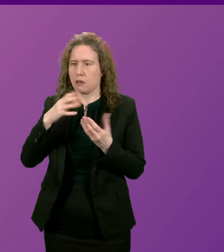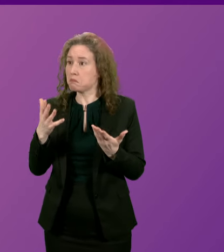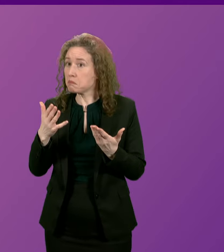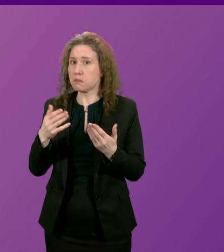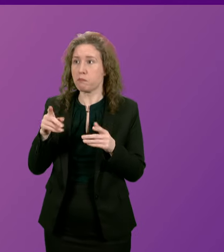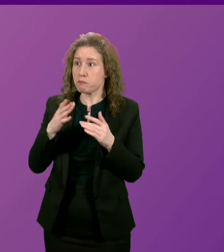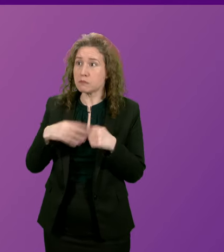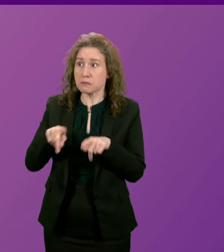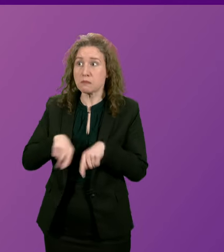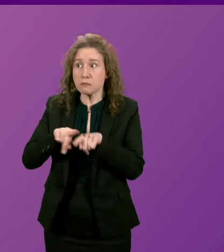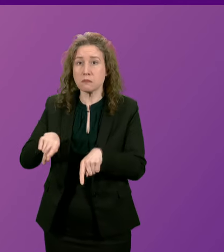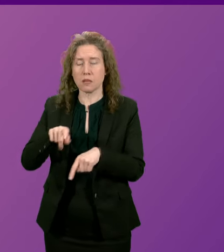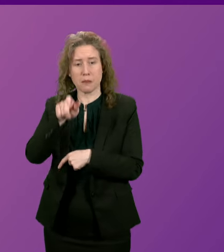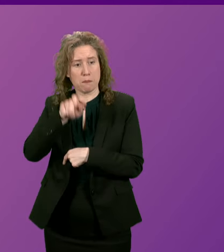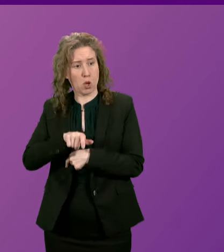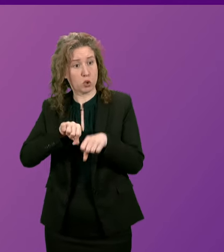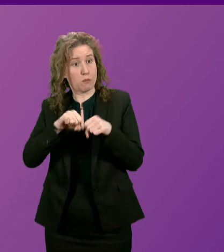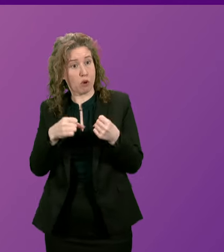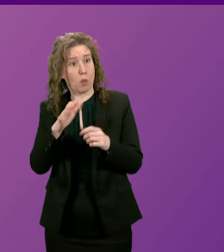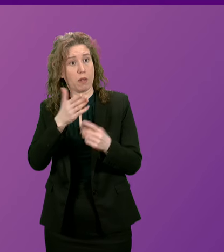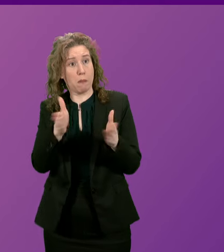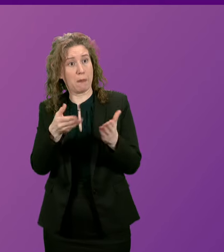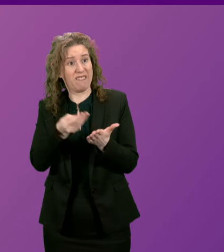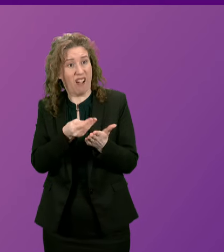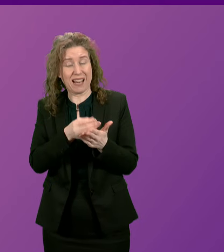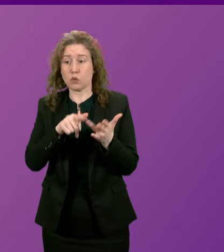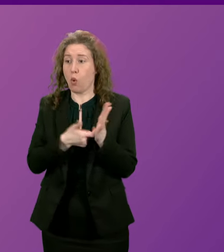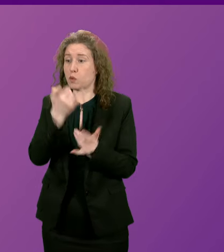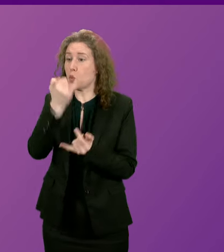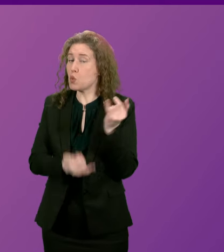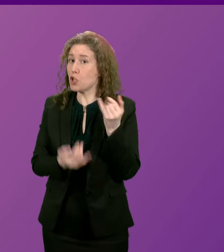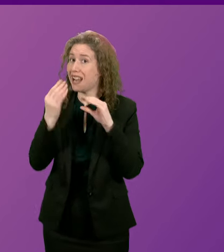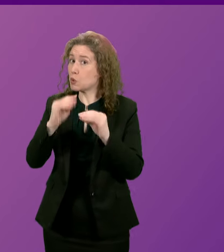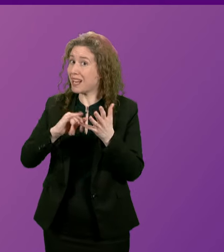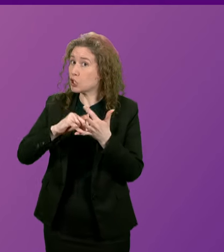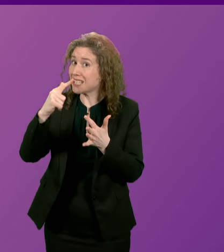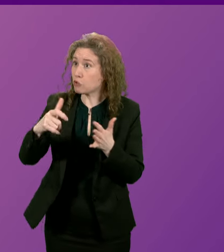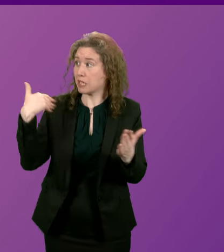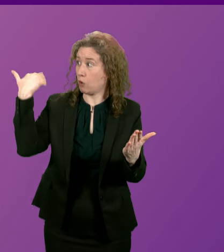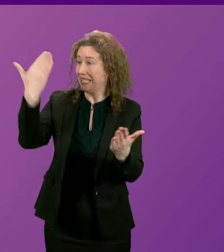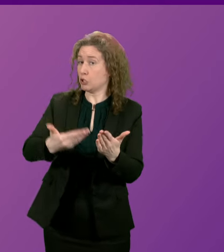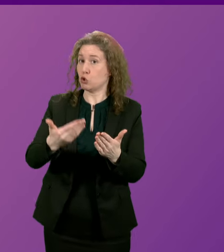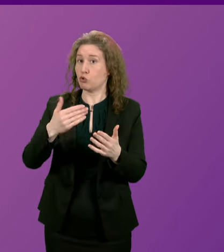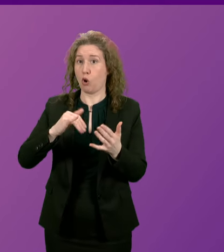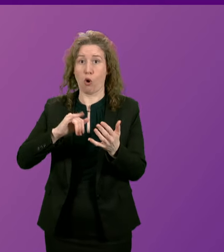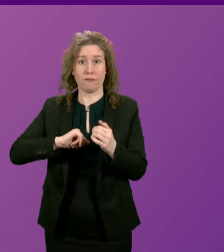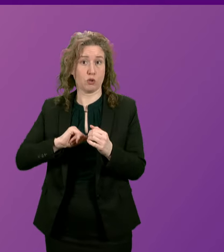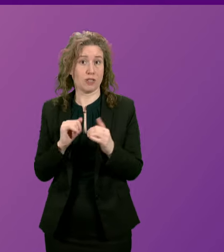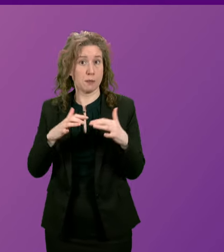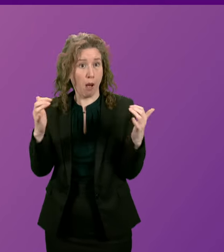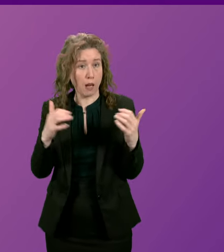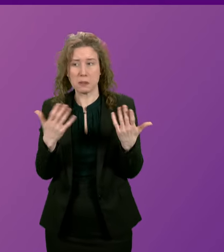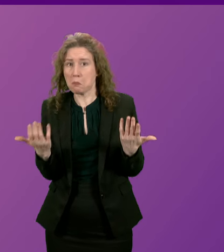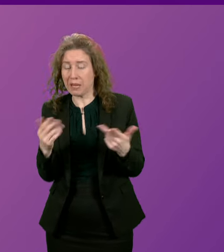man who broke the public finances or who was the worst education secretary in the history of the Scottish Parliament or the Deputy First